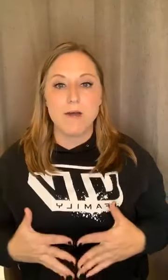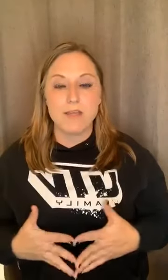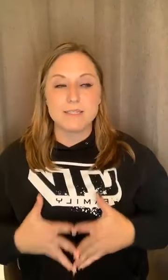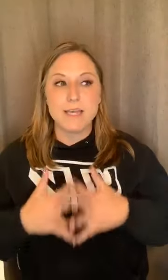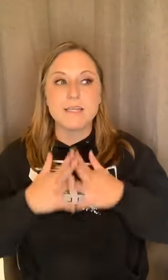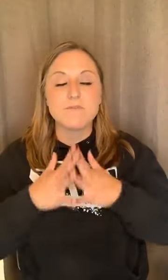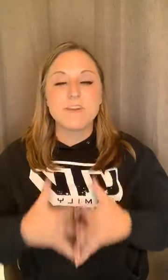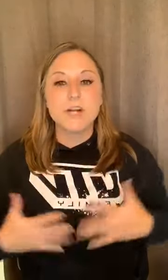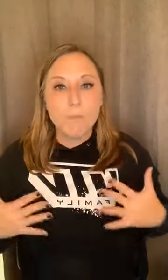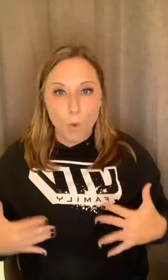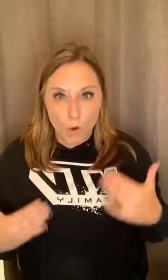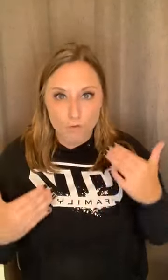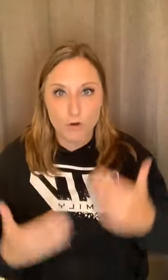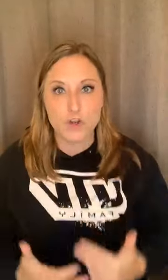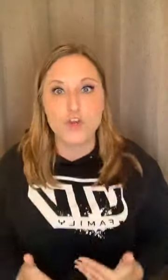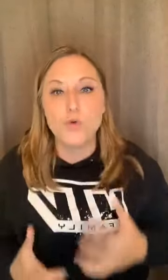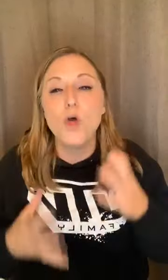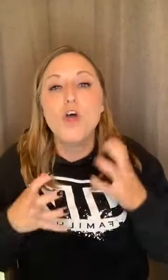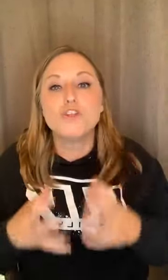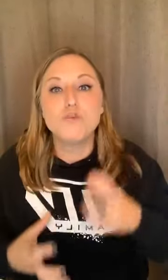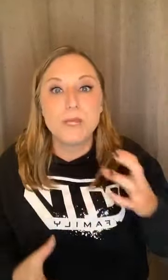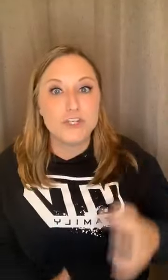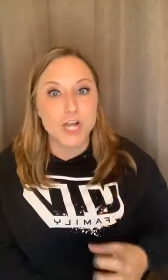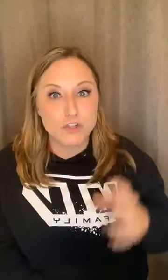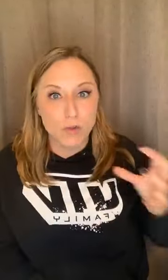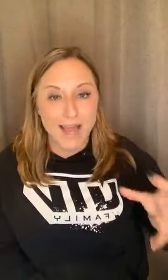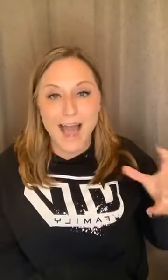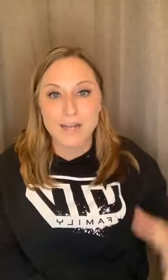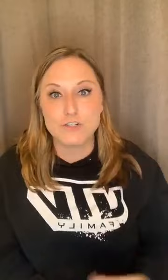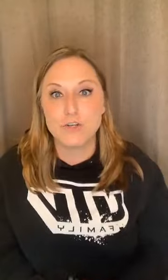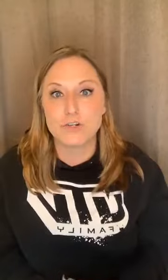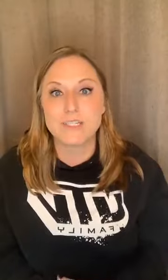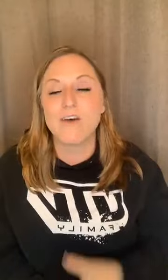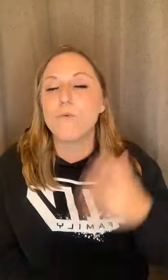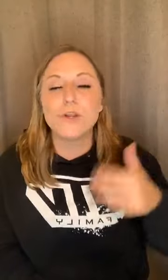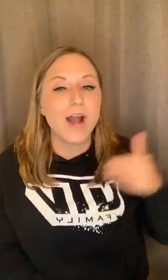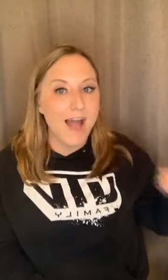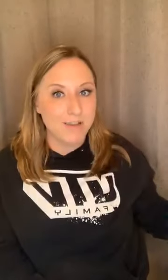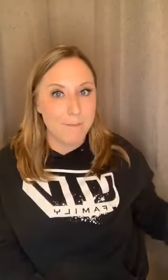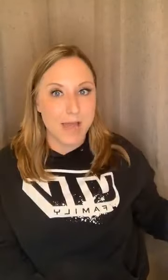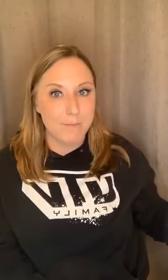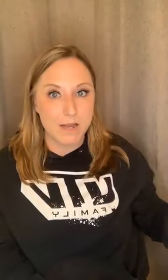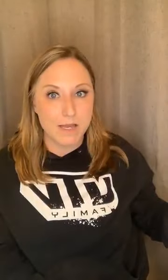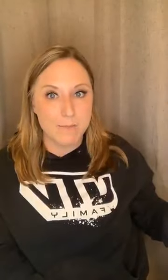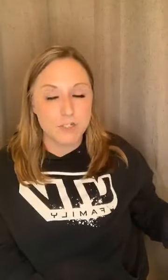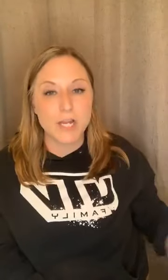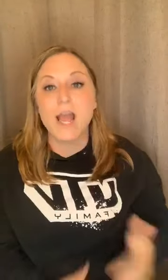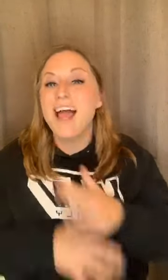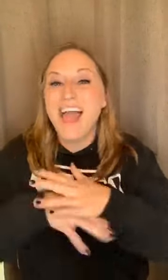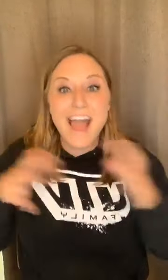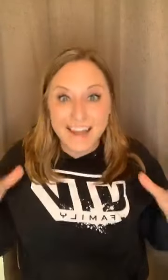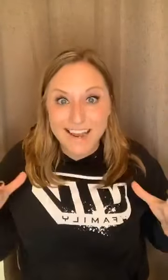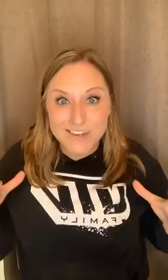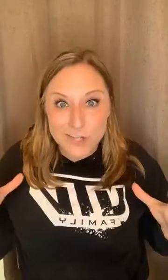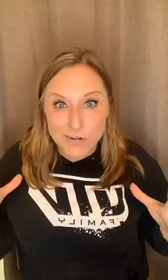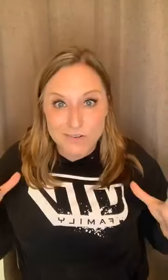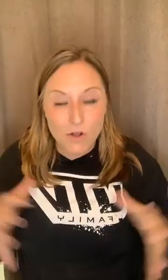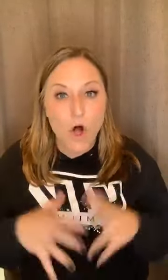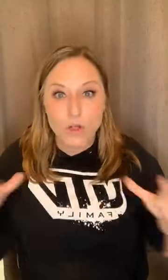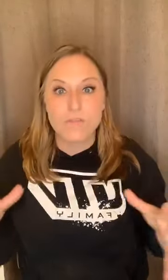this. It is very important for you to be gentle and kind to yourself when you're having a bad body image day. And in general, all of